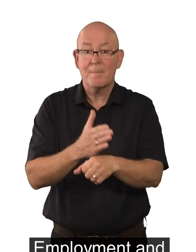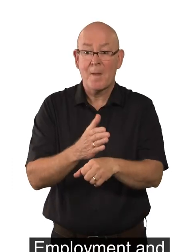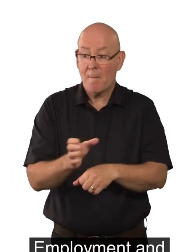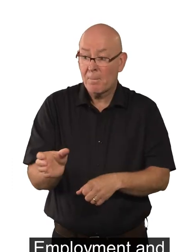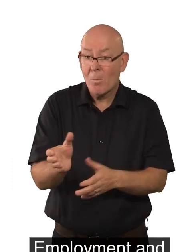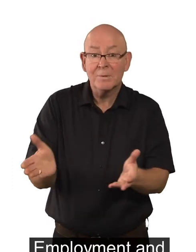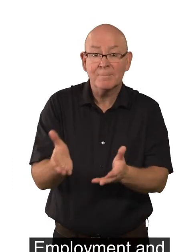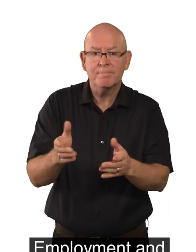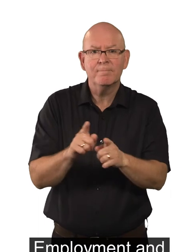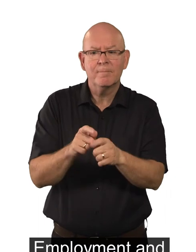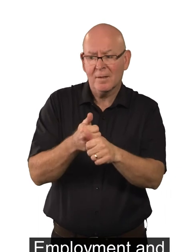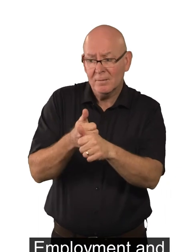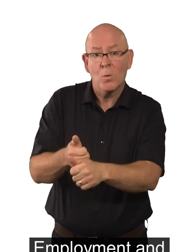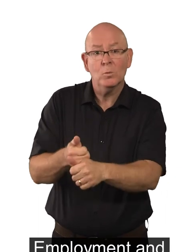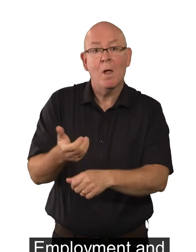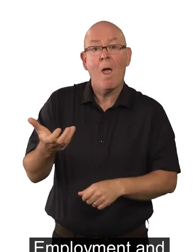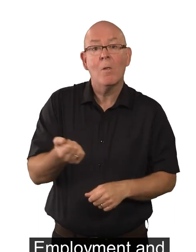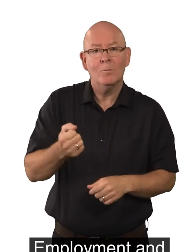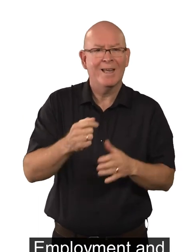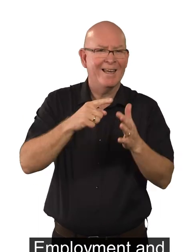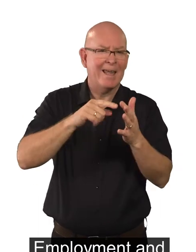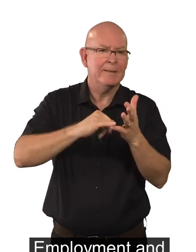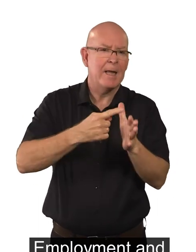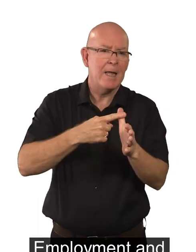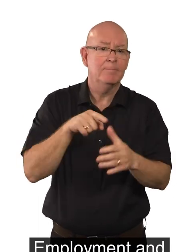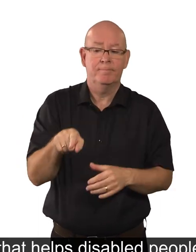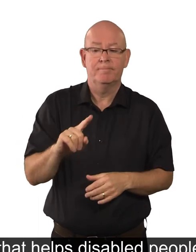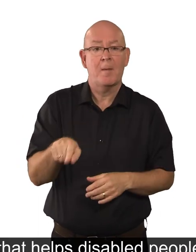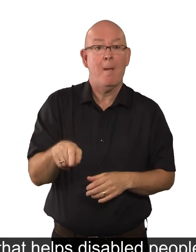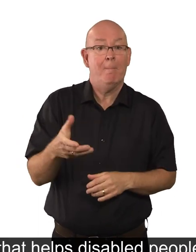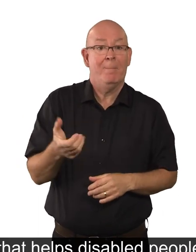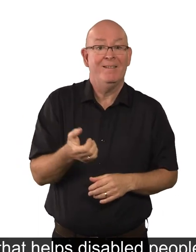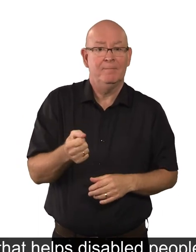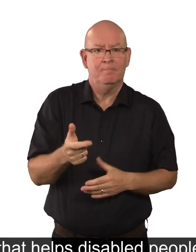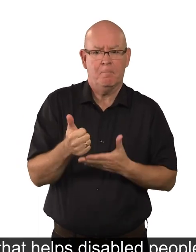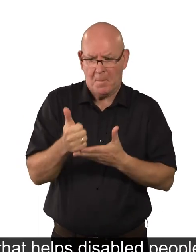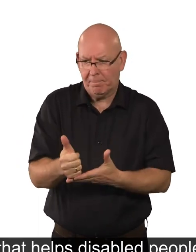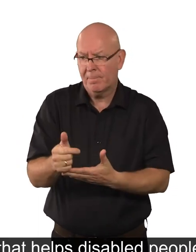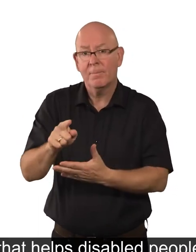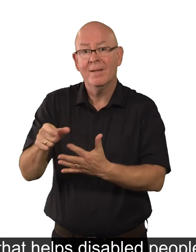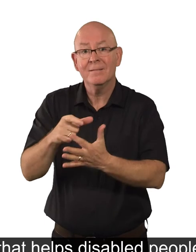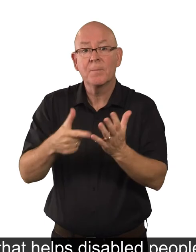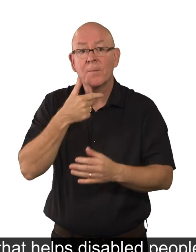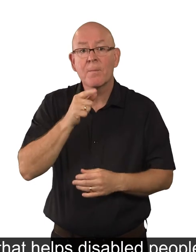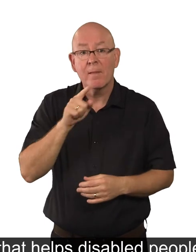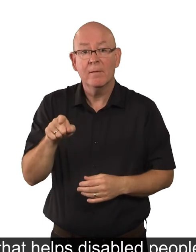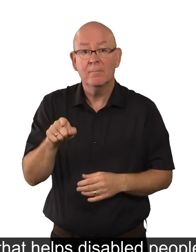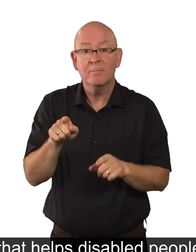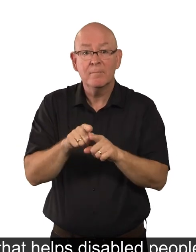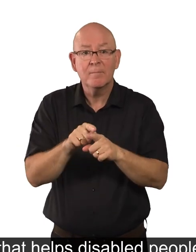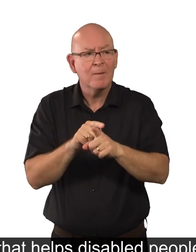Employment and Support Allowance is a benefit that helps disabled people, and people with a health condition